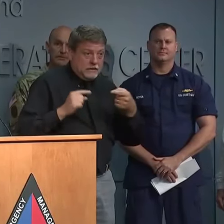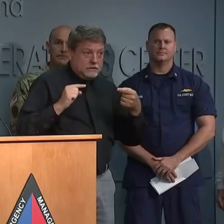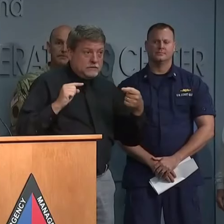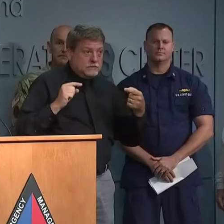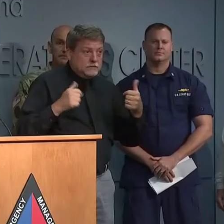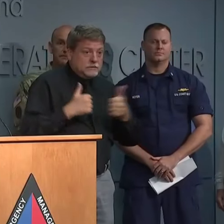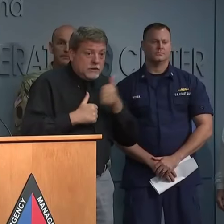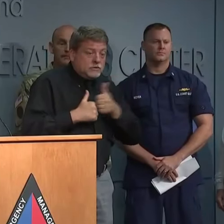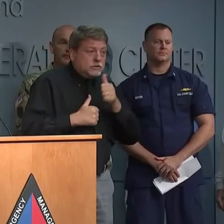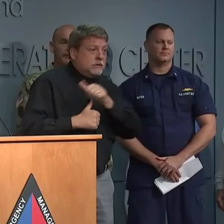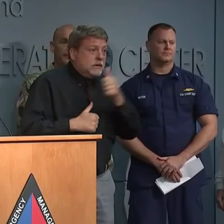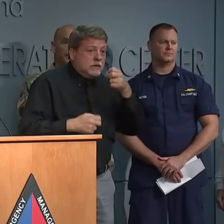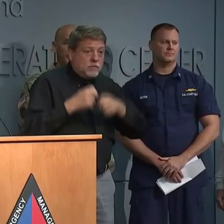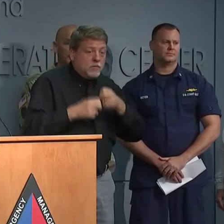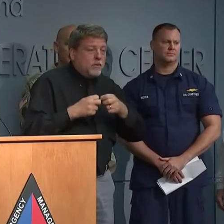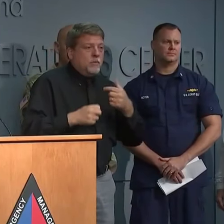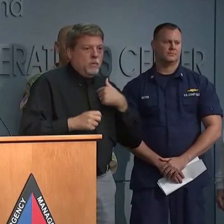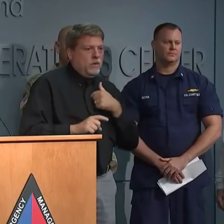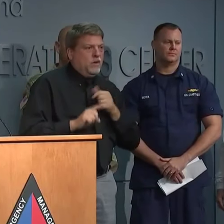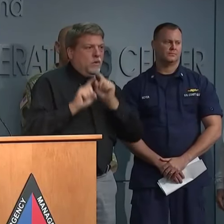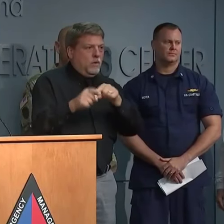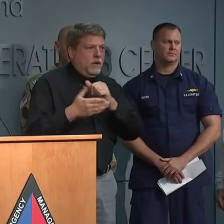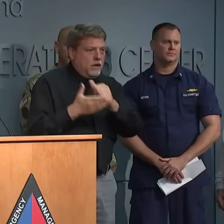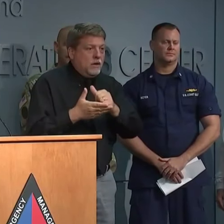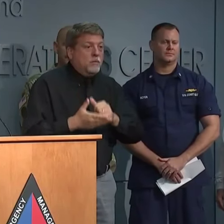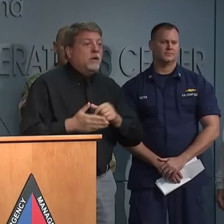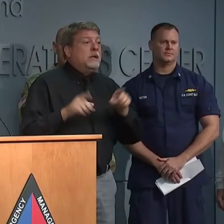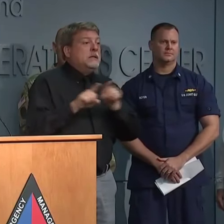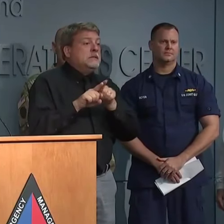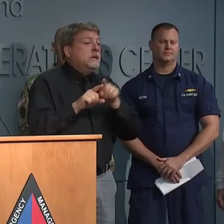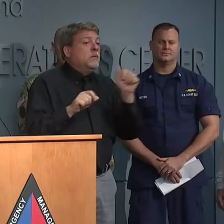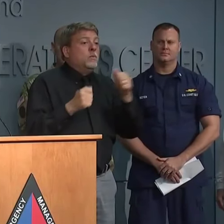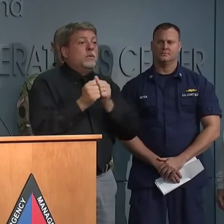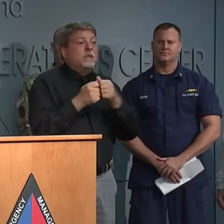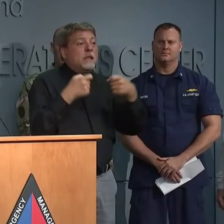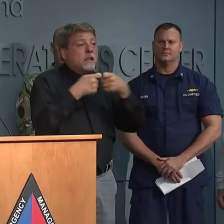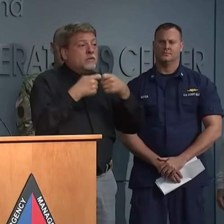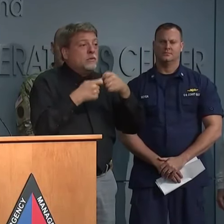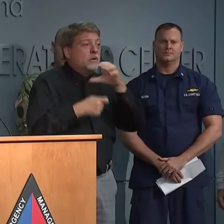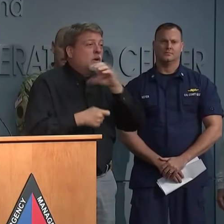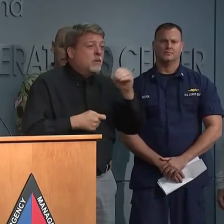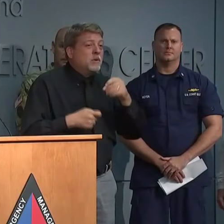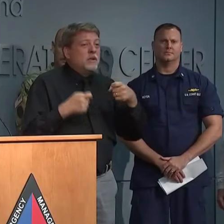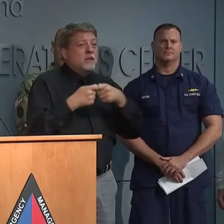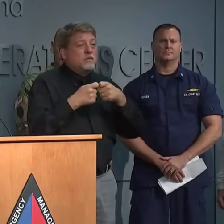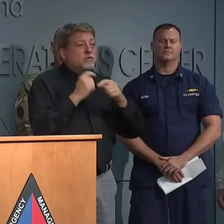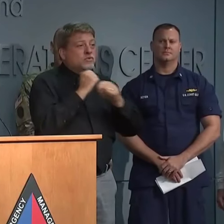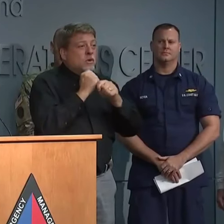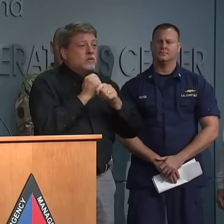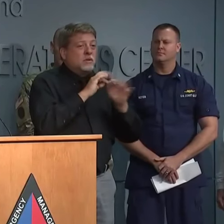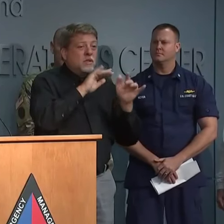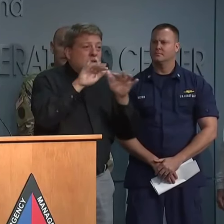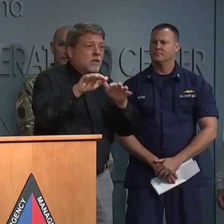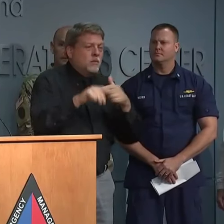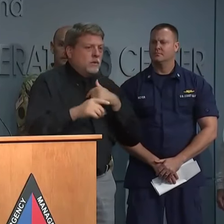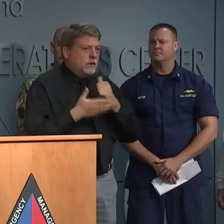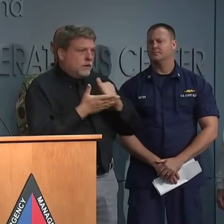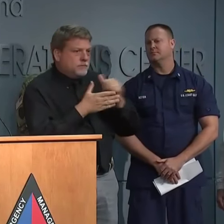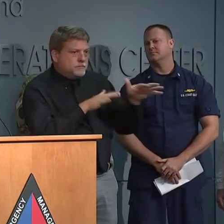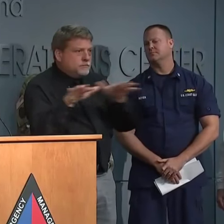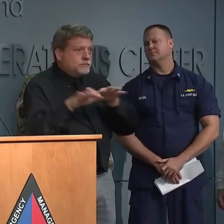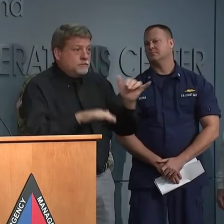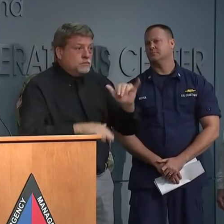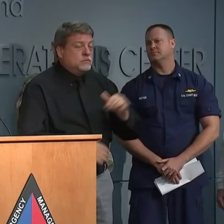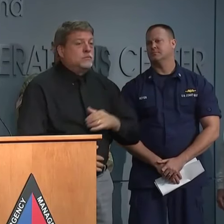with the repairs that they're coming in to make. Due to multiple power outages, we ask everyone in those